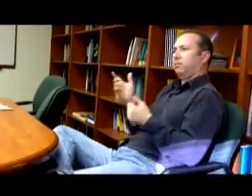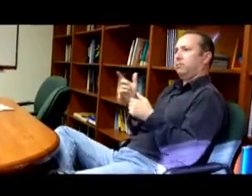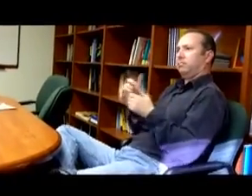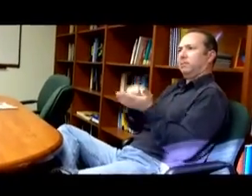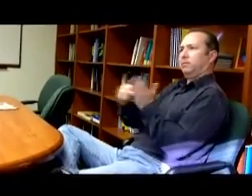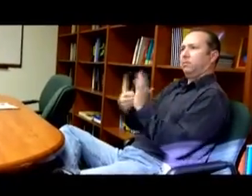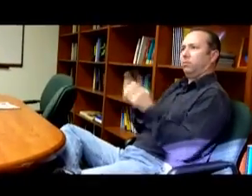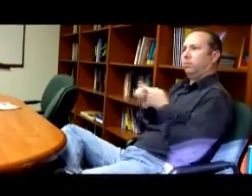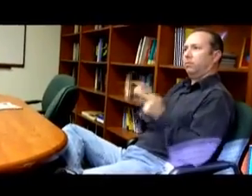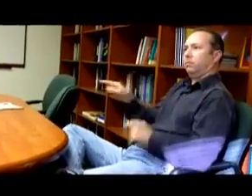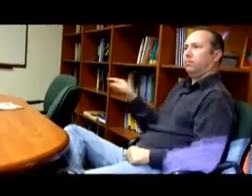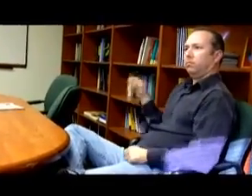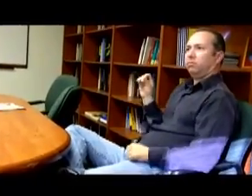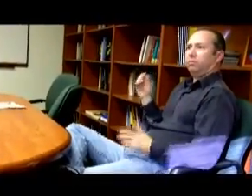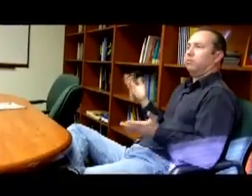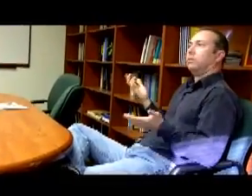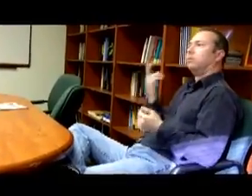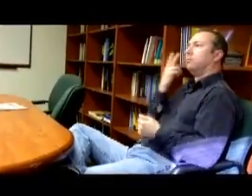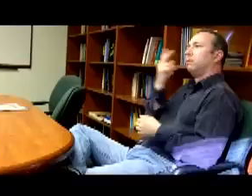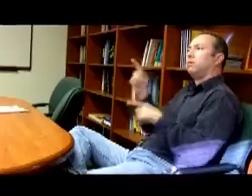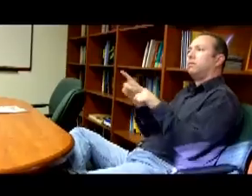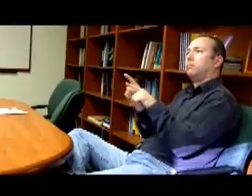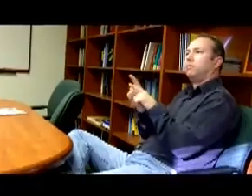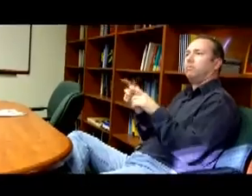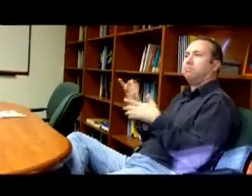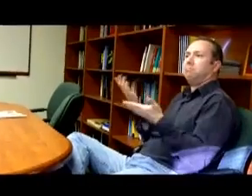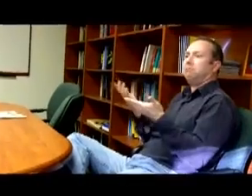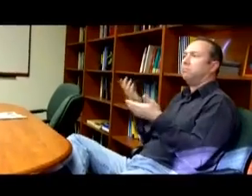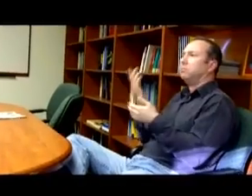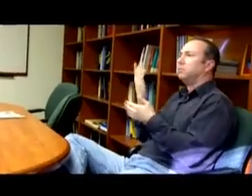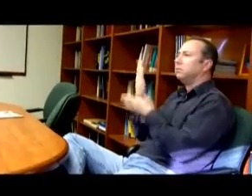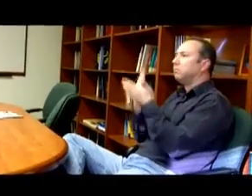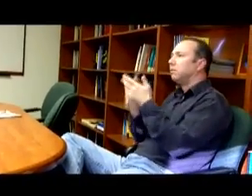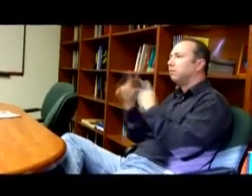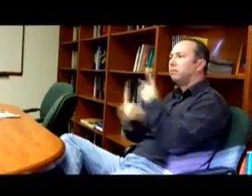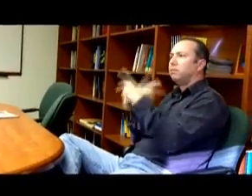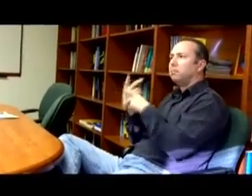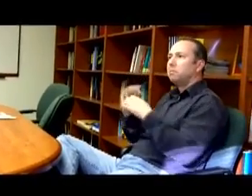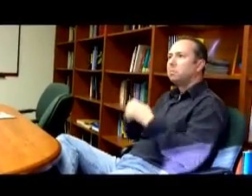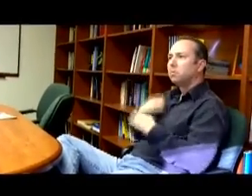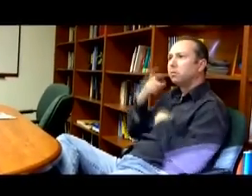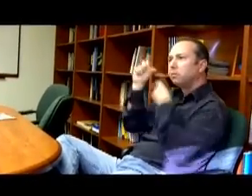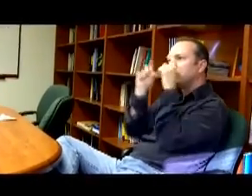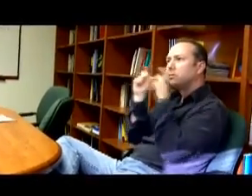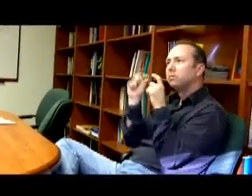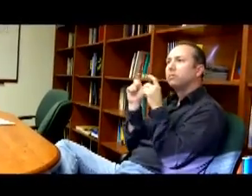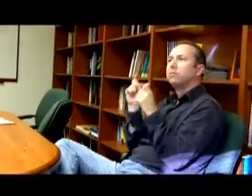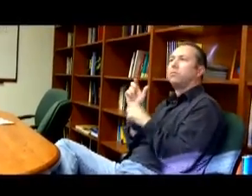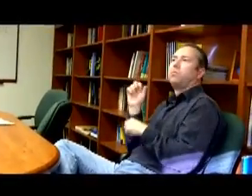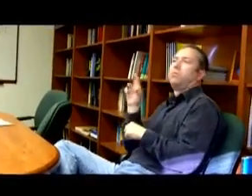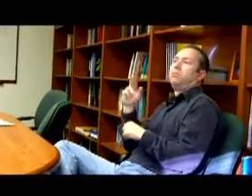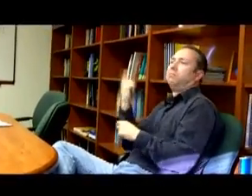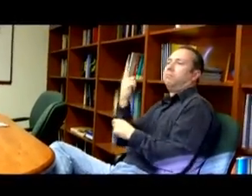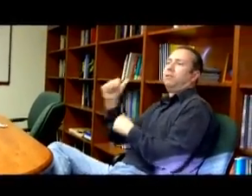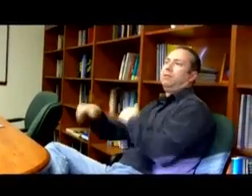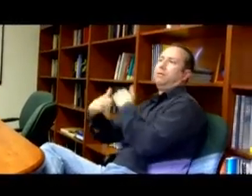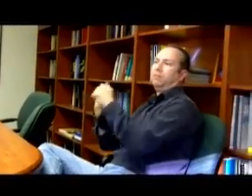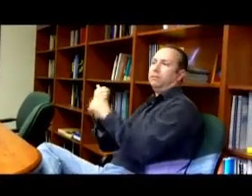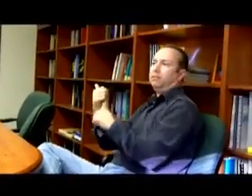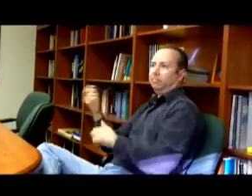semantically to tie it to. It's just meaningless. It might just be tied to some imagined emotion or whatever.